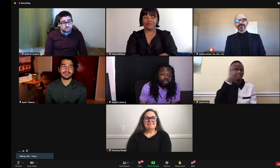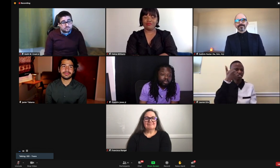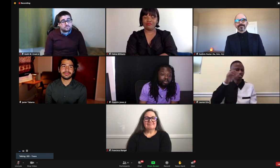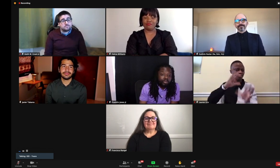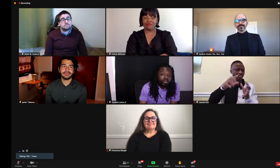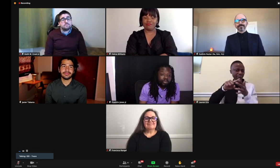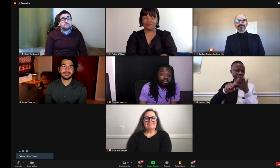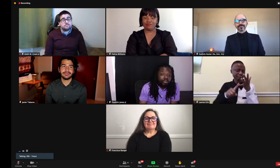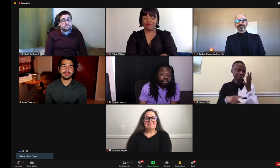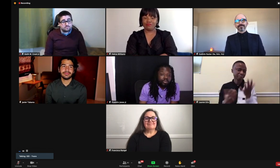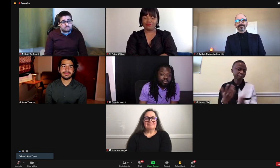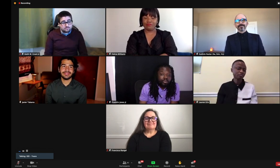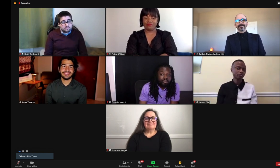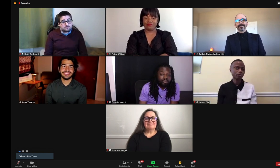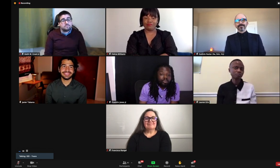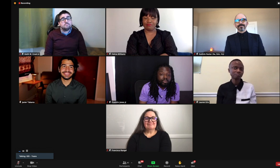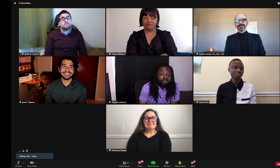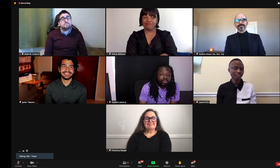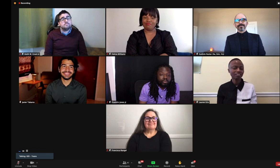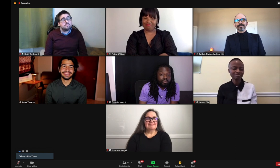BIPOC and other students. So, yeah.